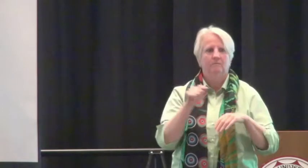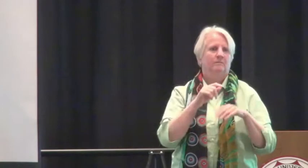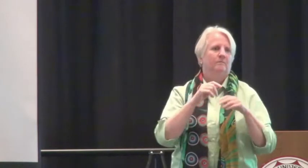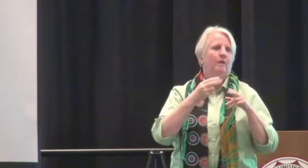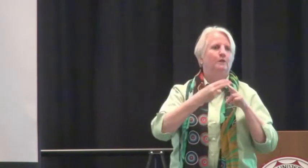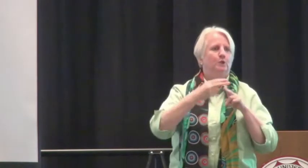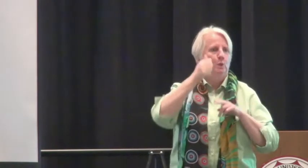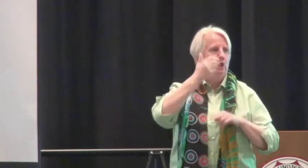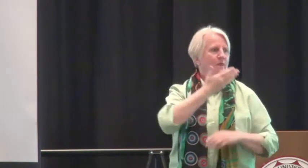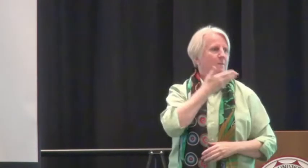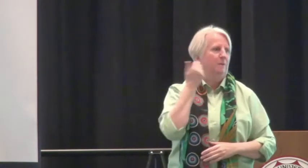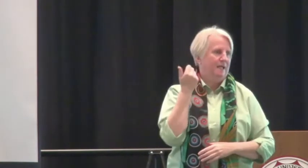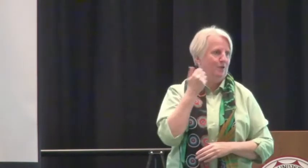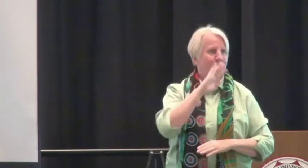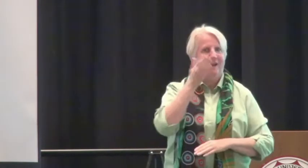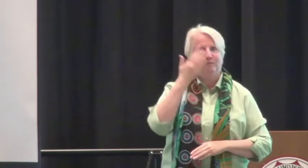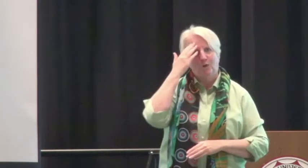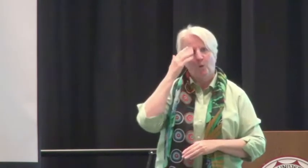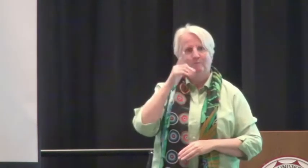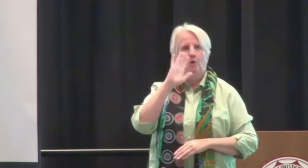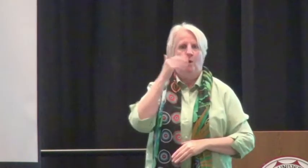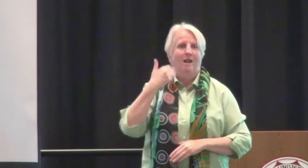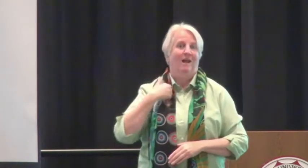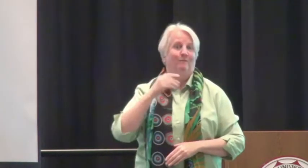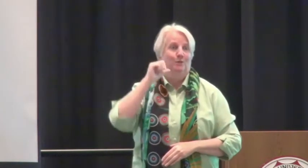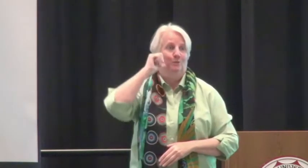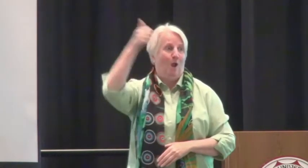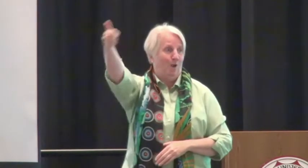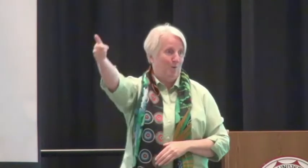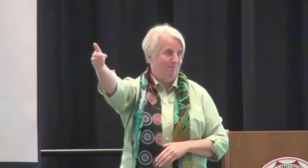Please find the time to do that sooner than later.